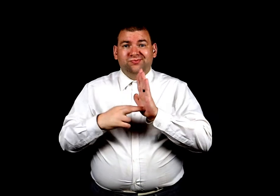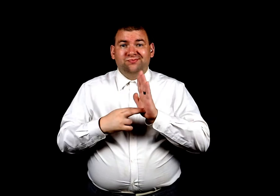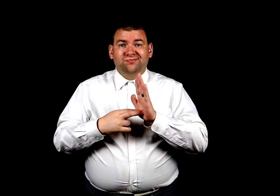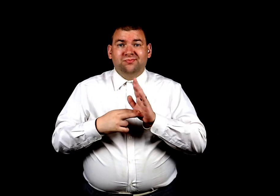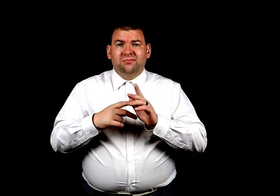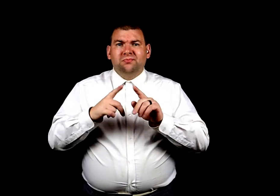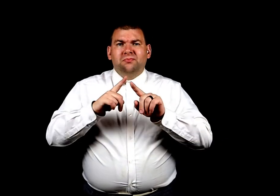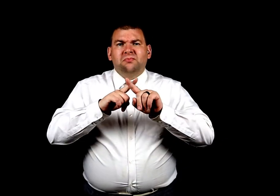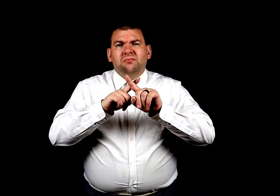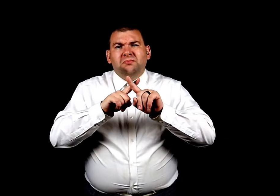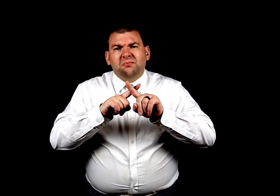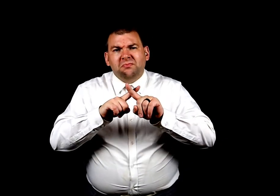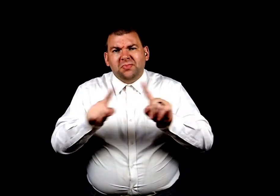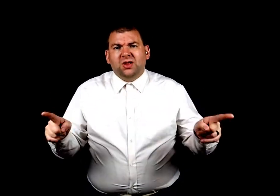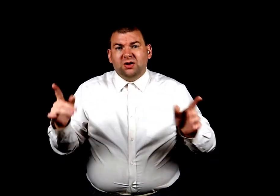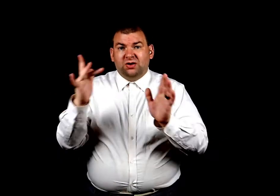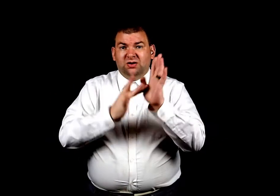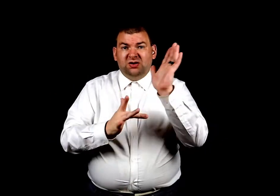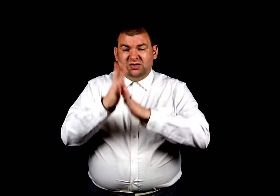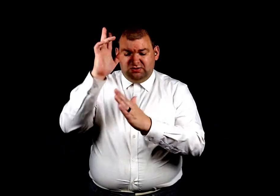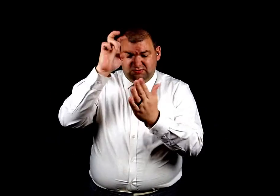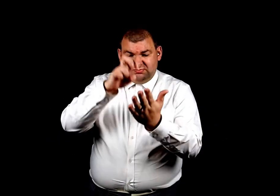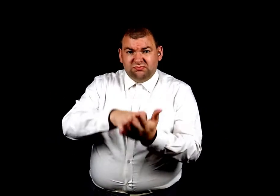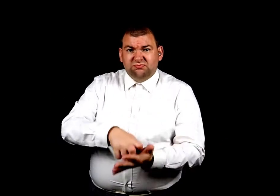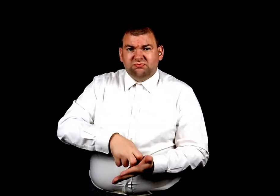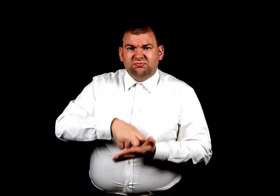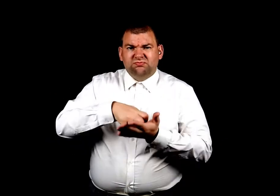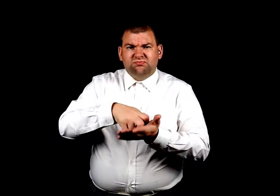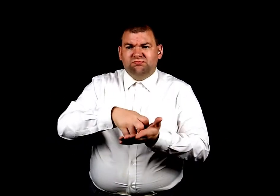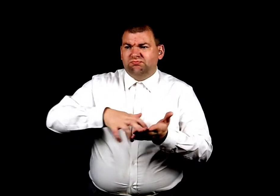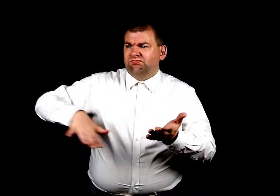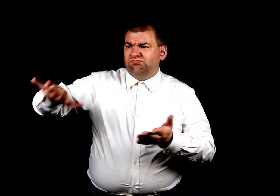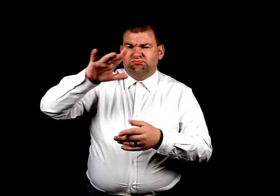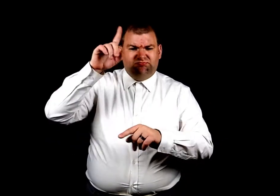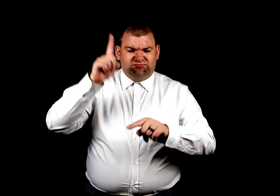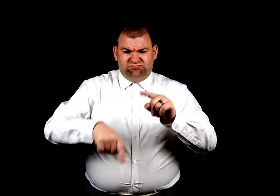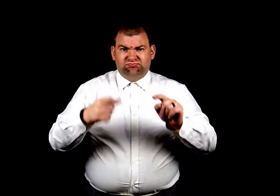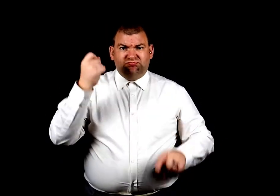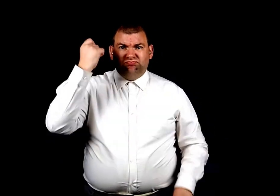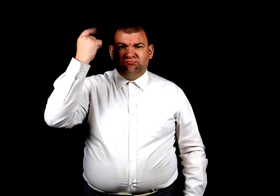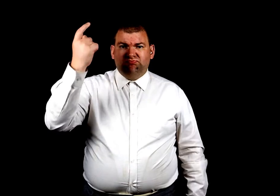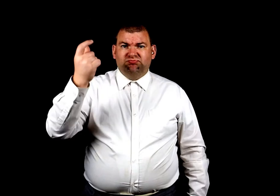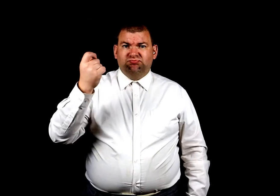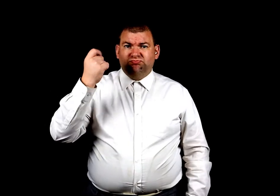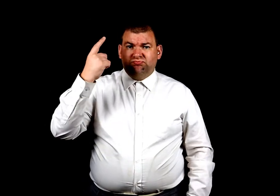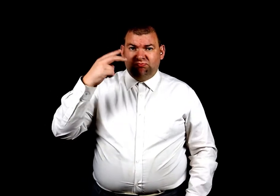But when He knelt down They didn't stand a chance